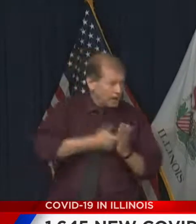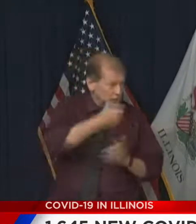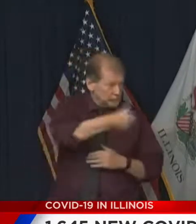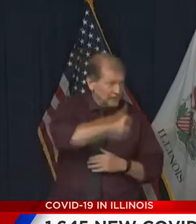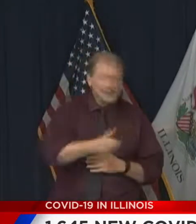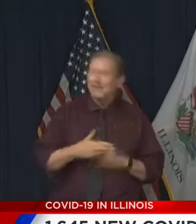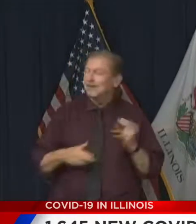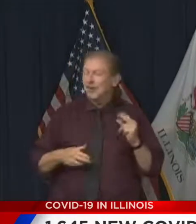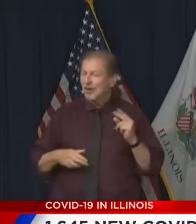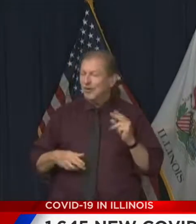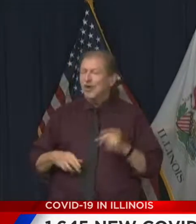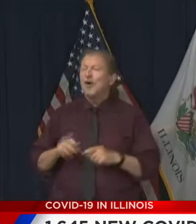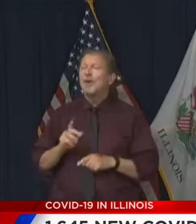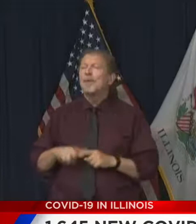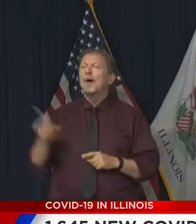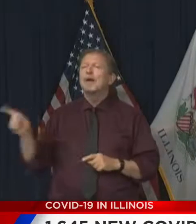you're saying?